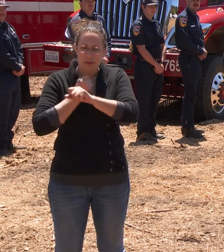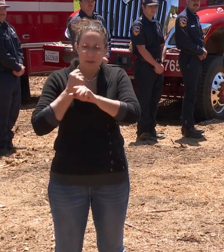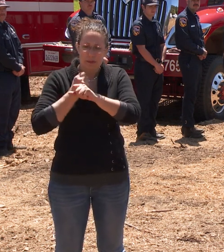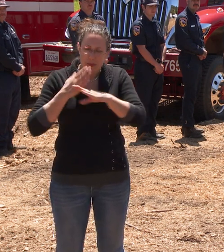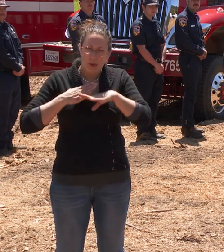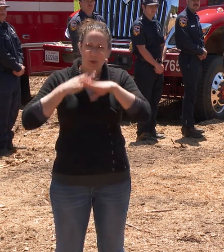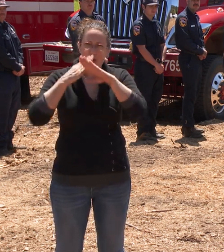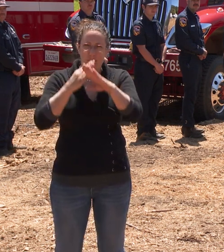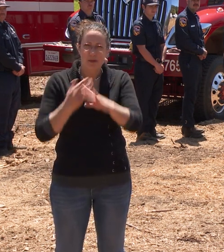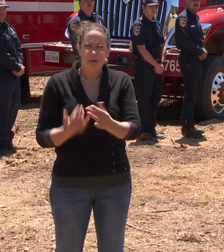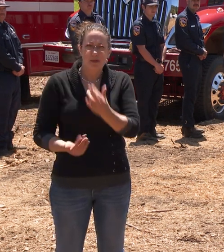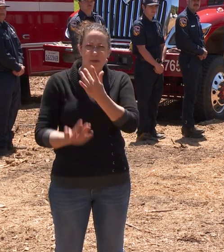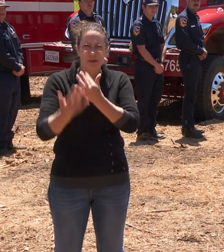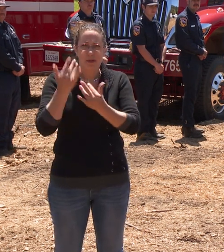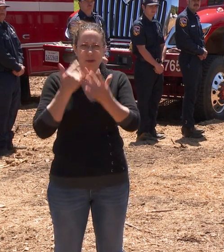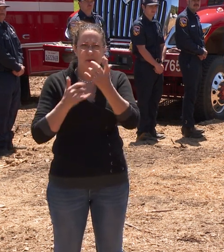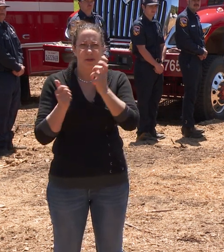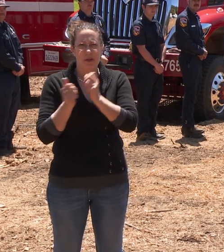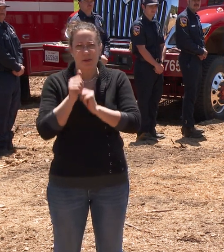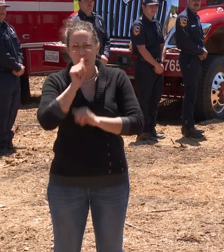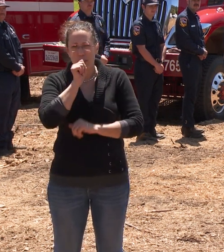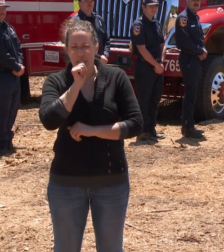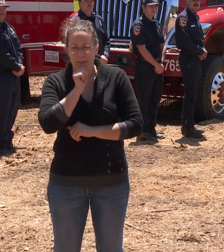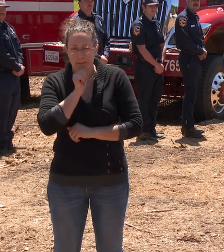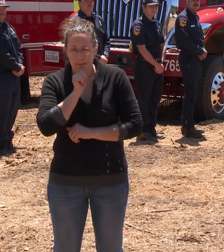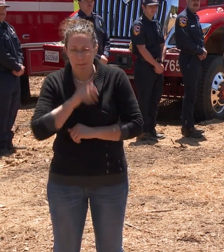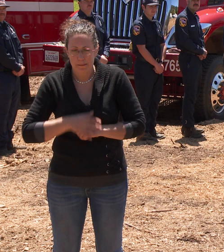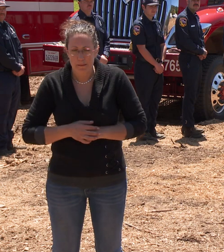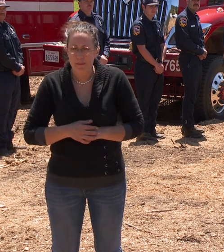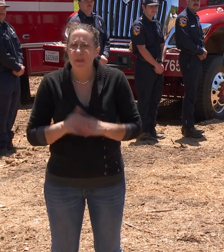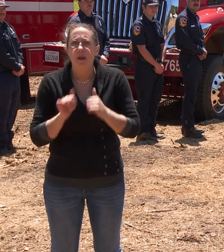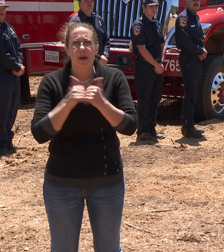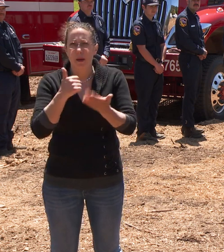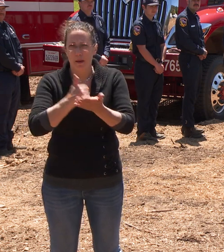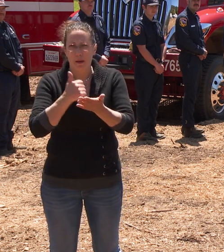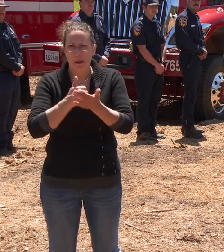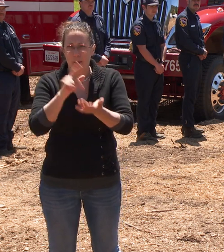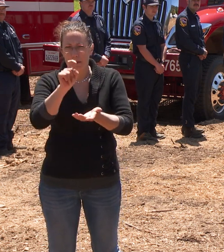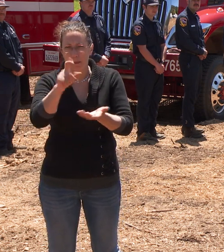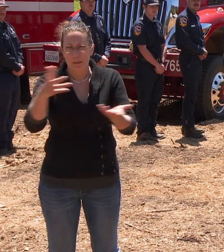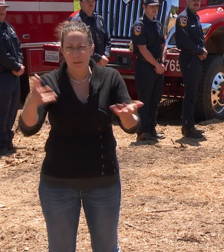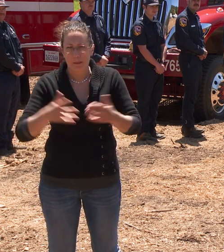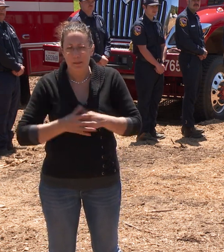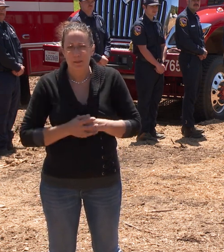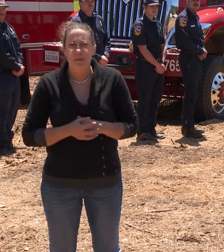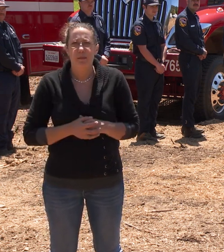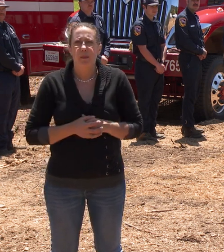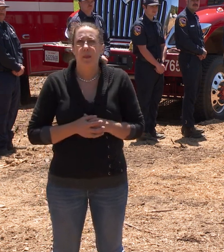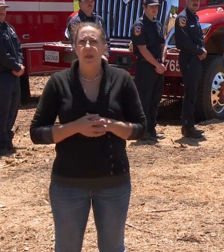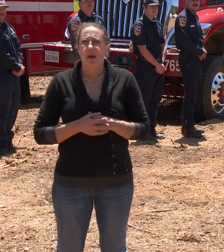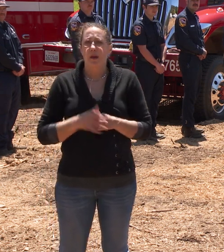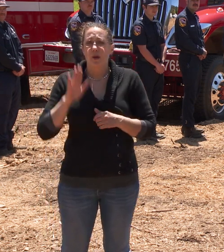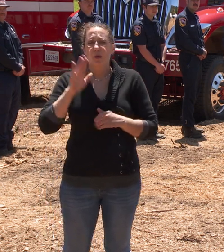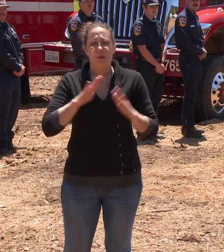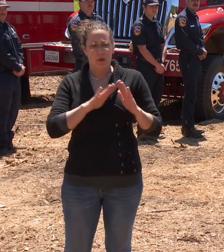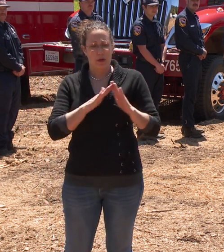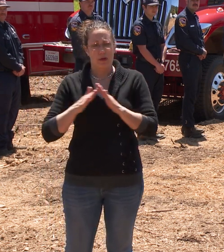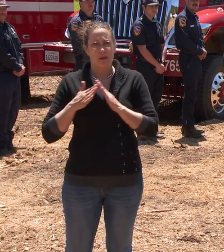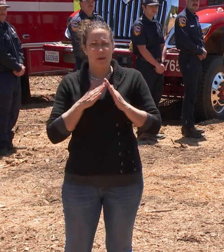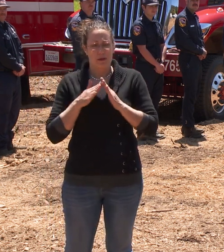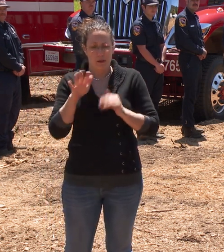through prevention and resilience. So how can you help? You can contribute to your neighborhood safety.